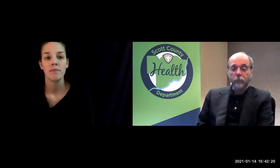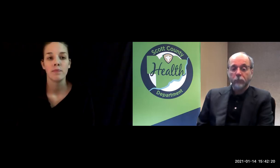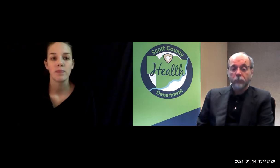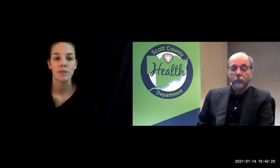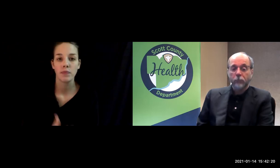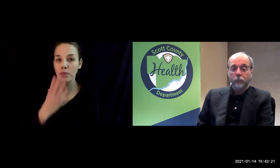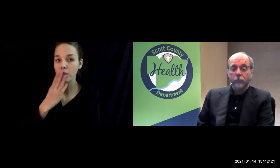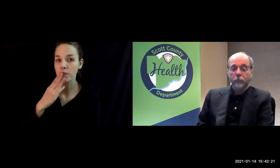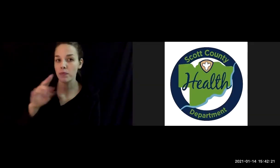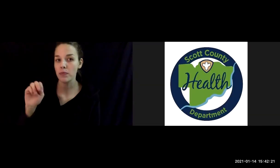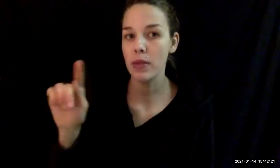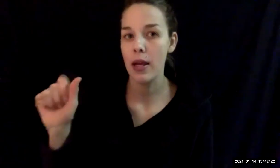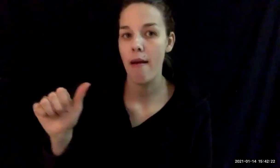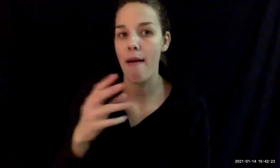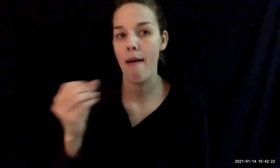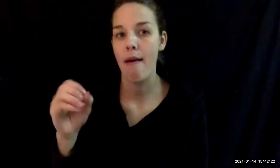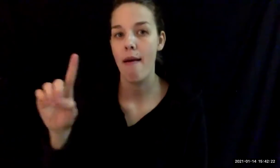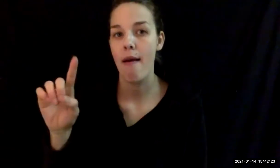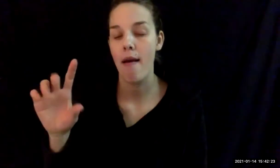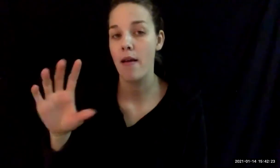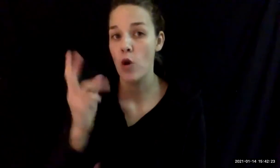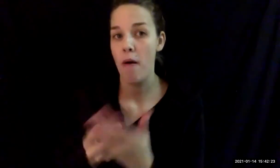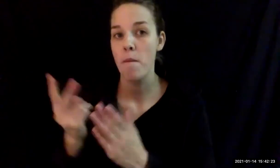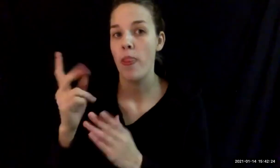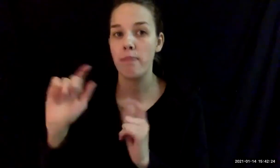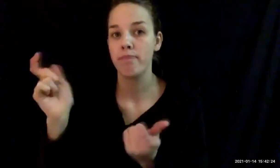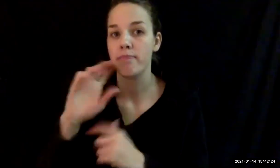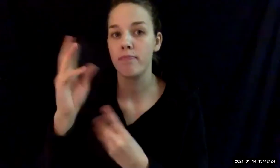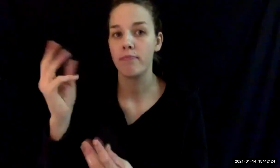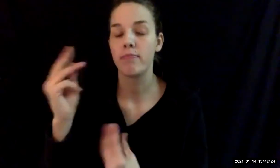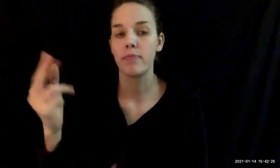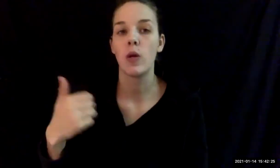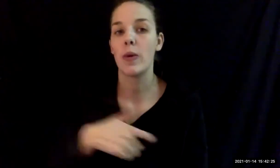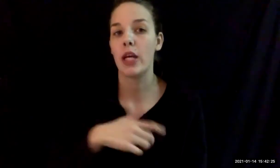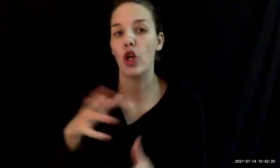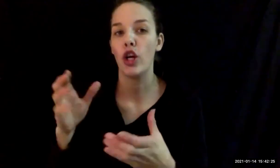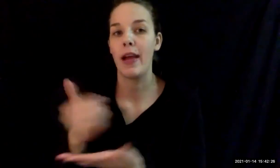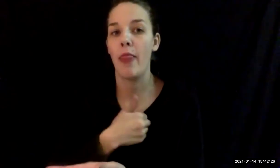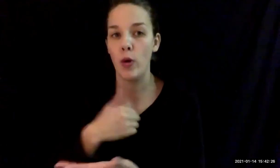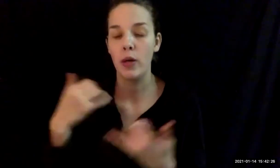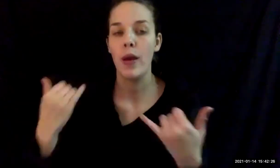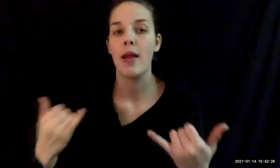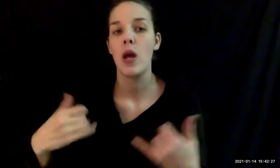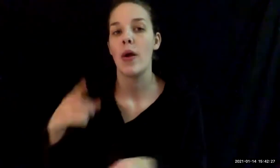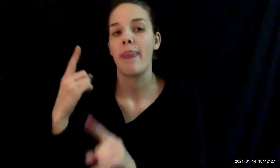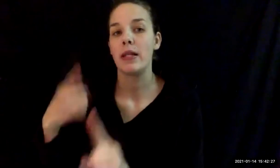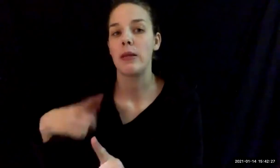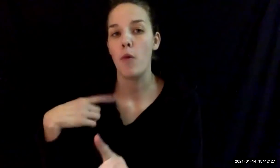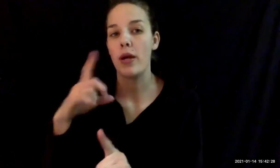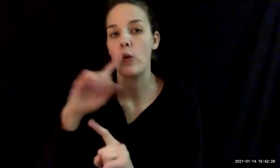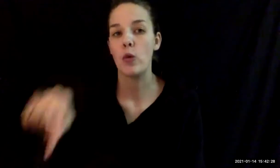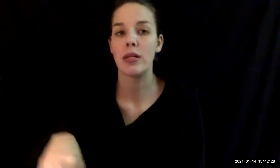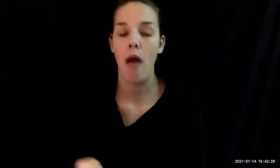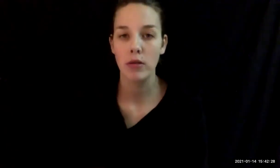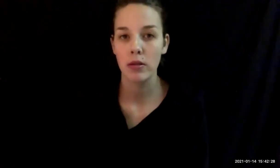Thank you Nita and Ed for both of those large bits of information that we are gathering right now at this point in our response.